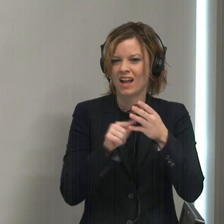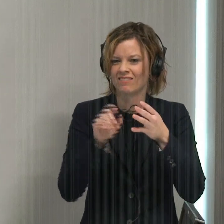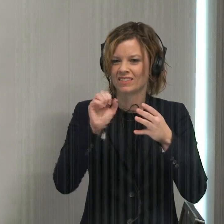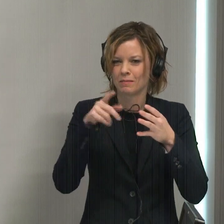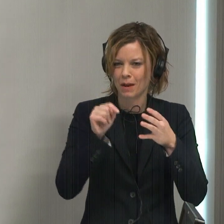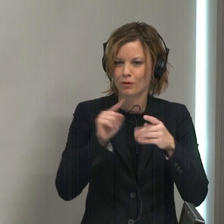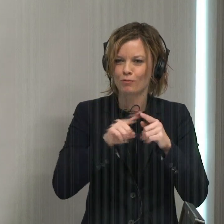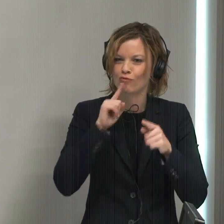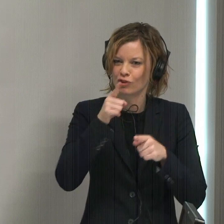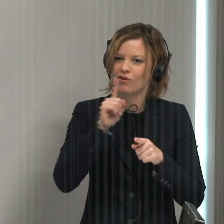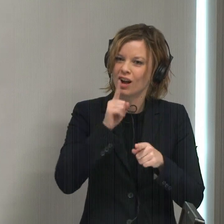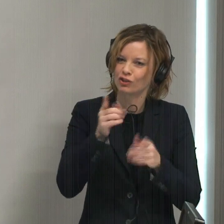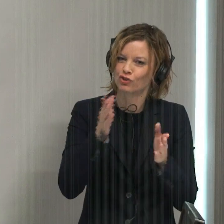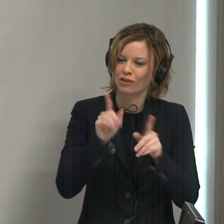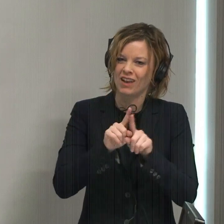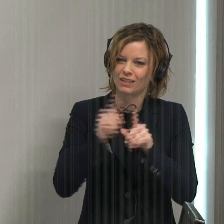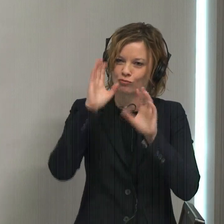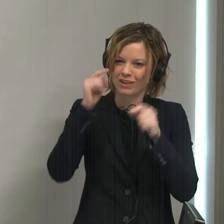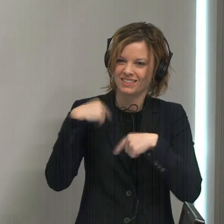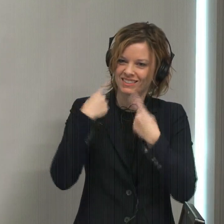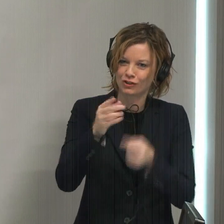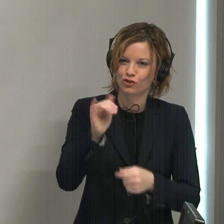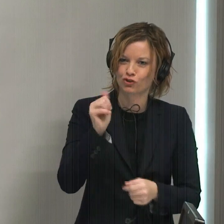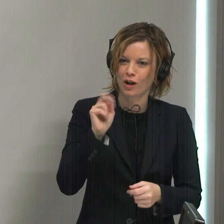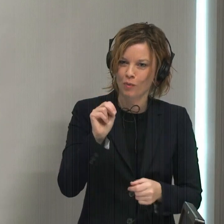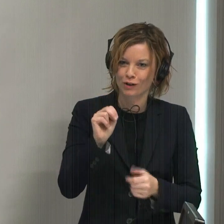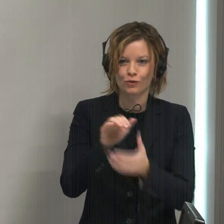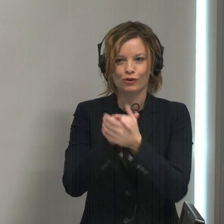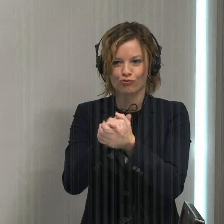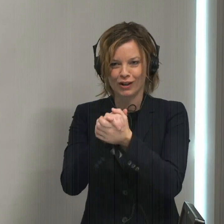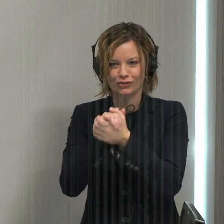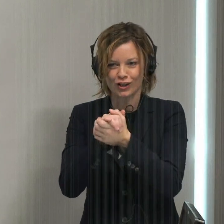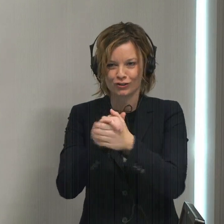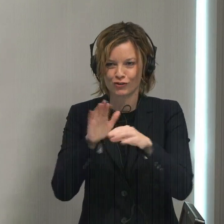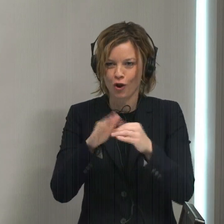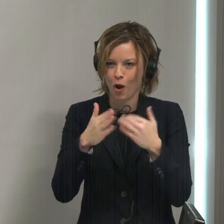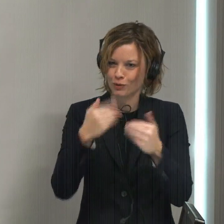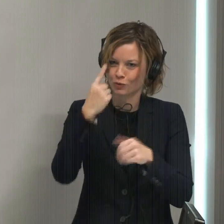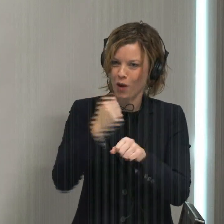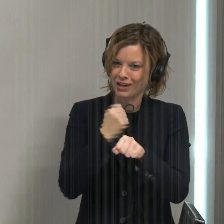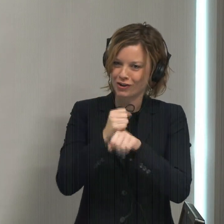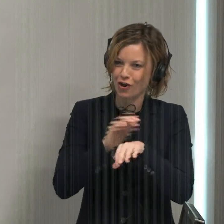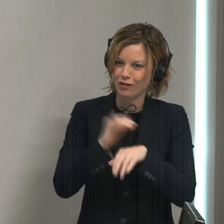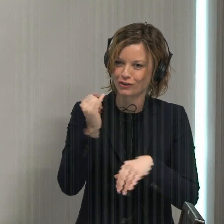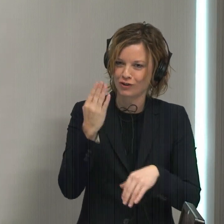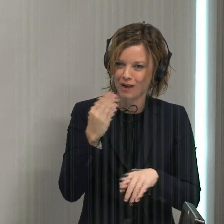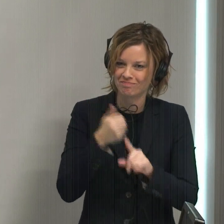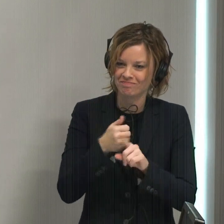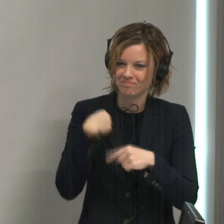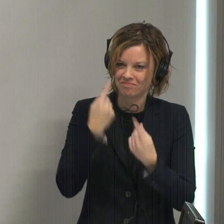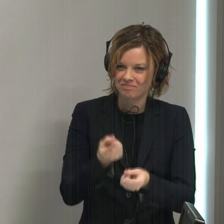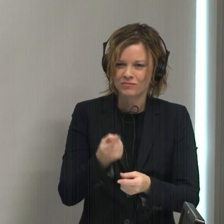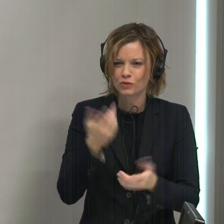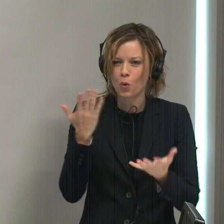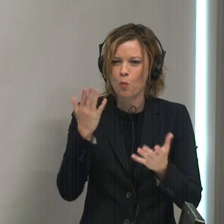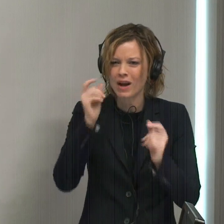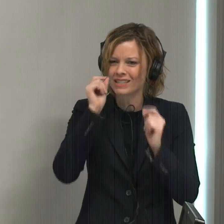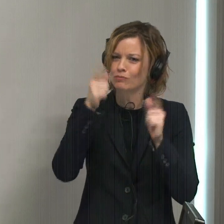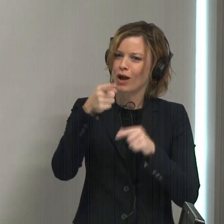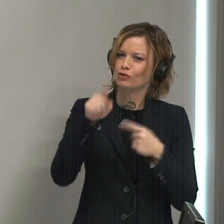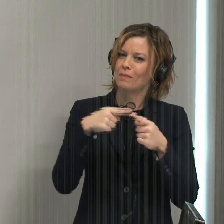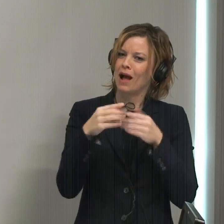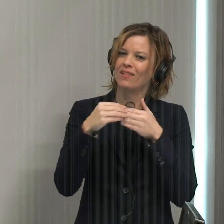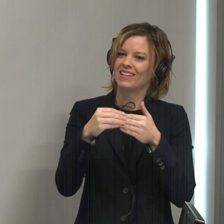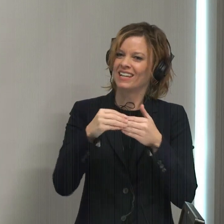you've actually been serving as president since January. So congratulations on almost a year on the job. What has surprised you about